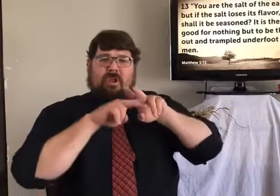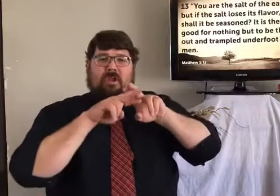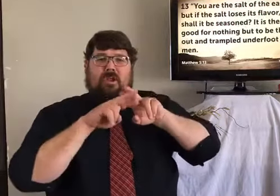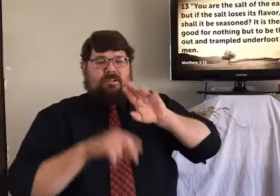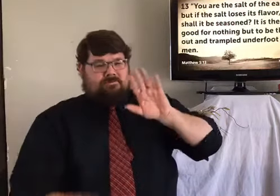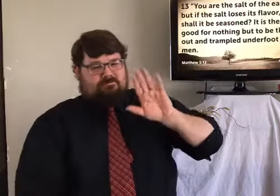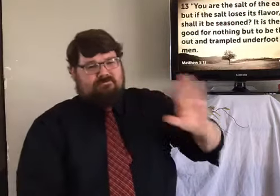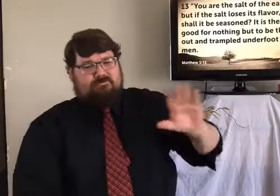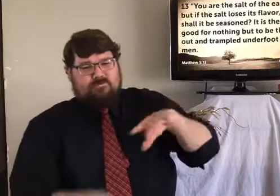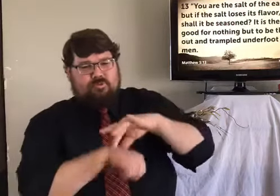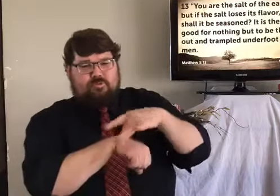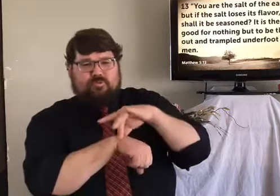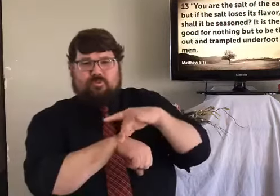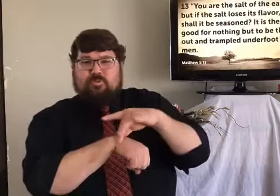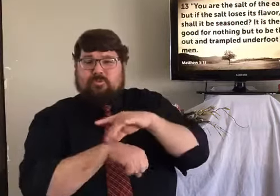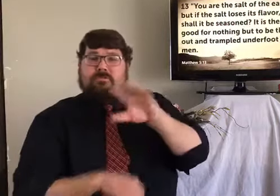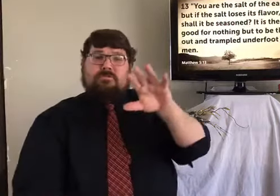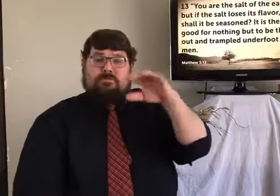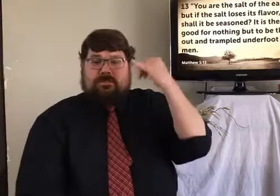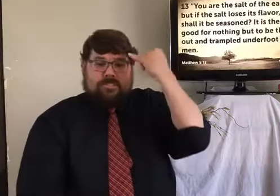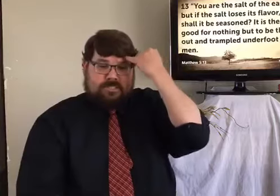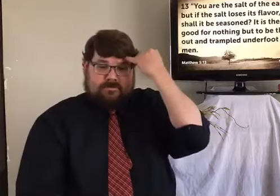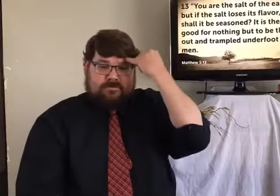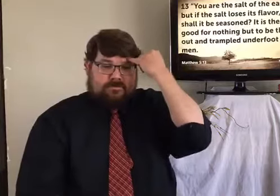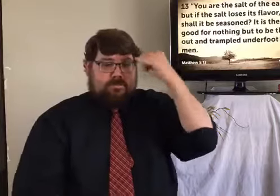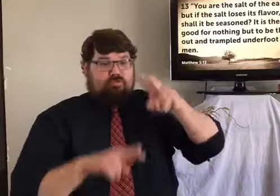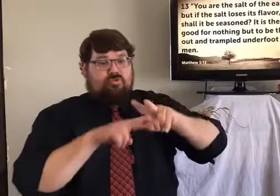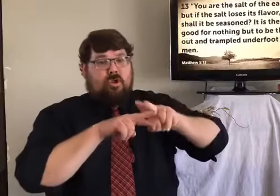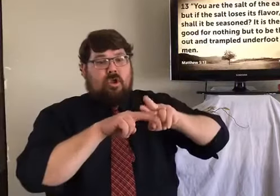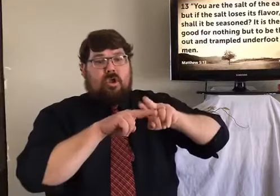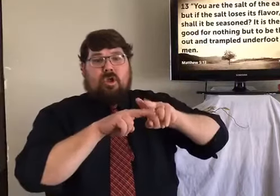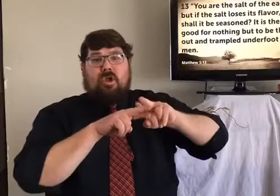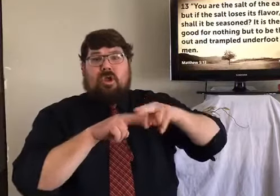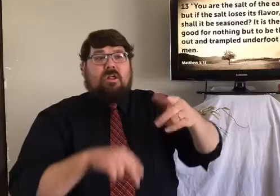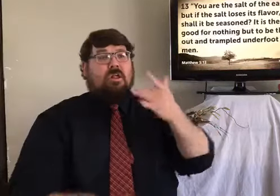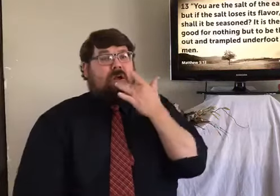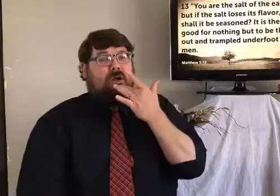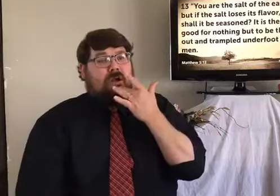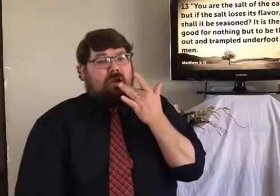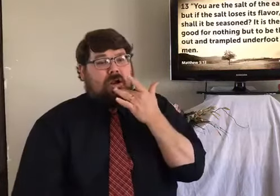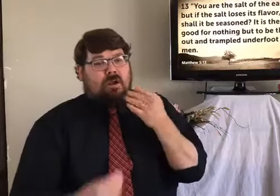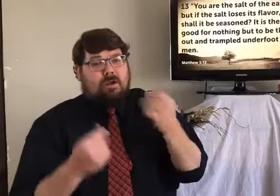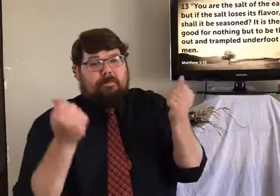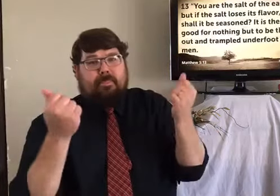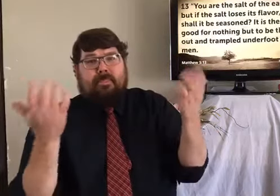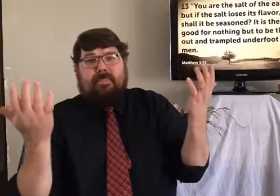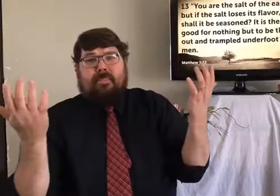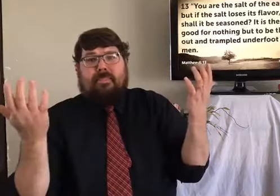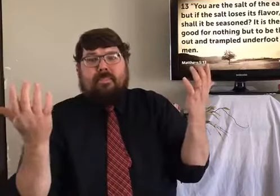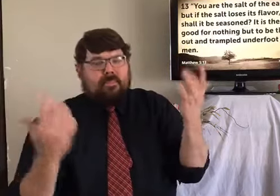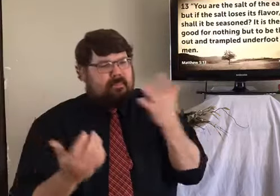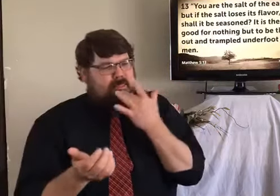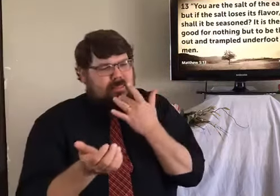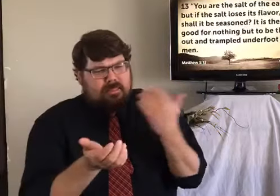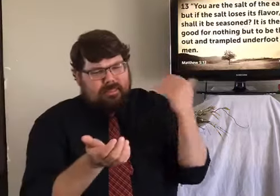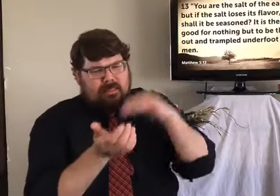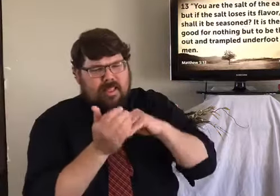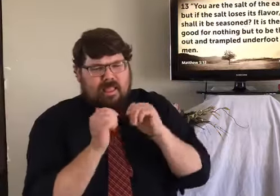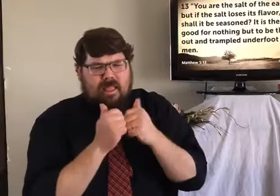Matthew 5, verse 13, it says, You are the salt of the earth, but if the salt loses its flavor,